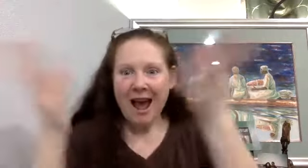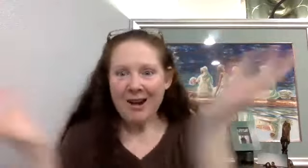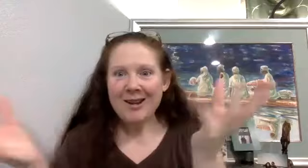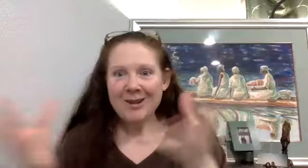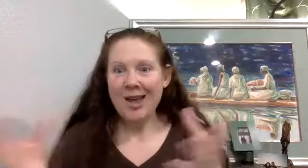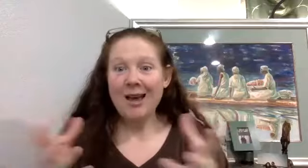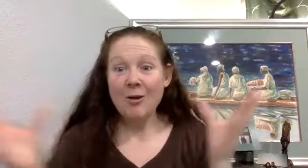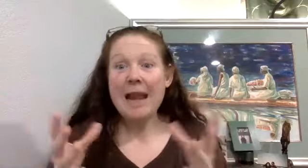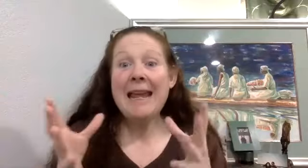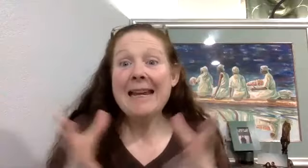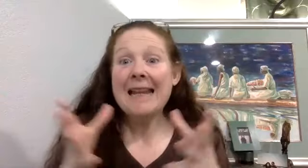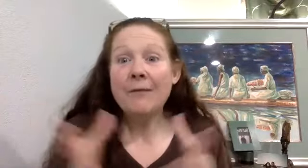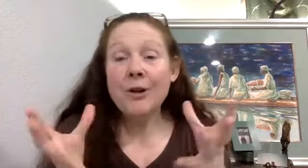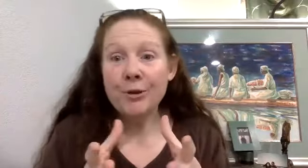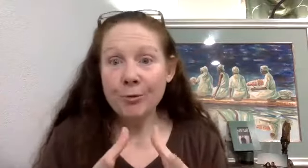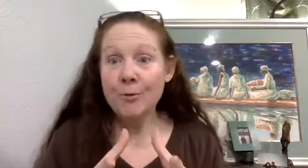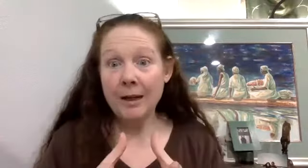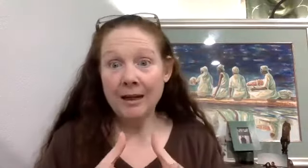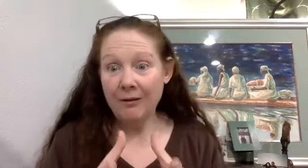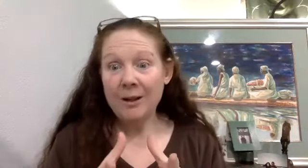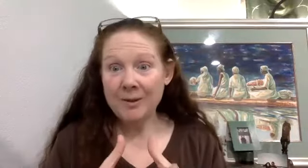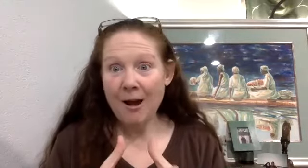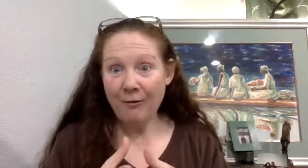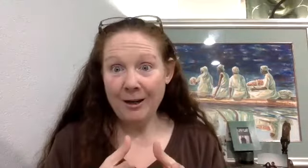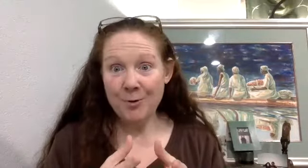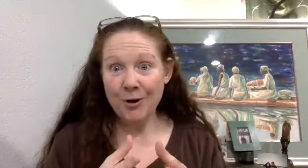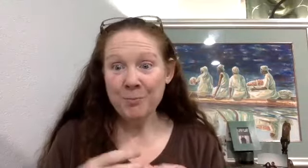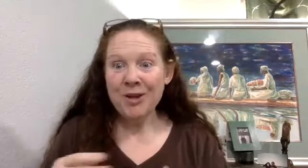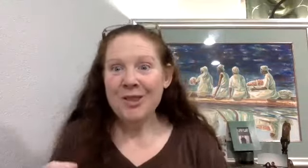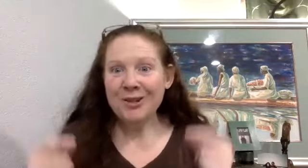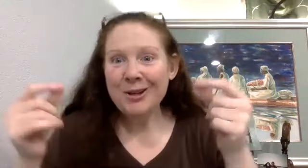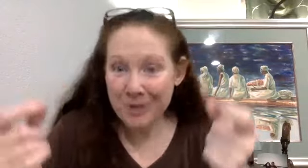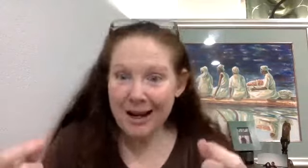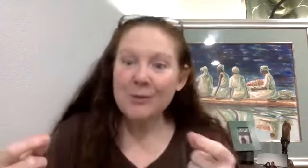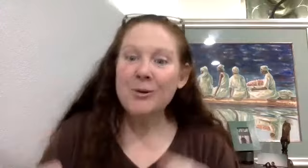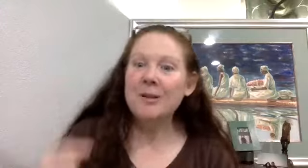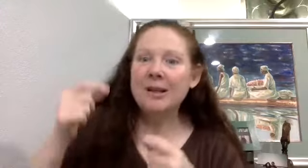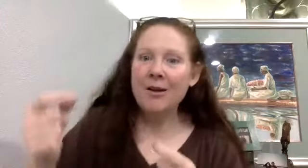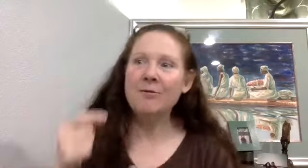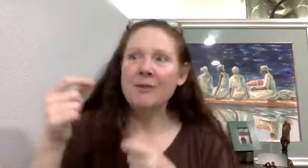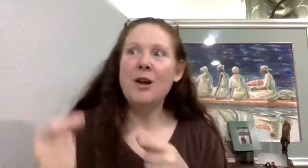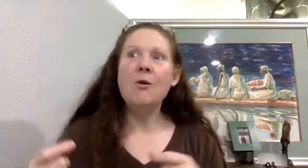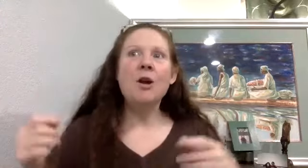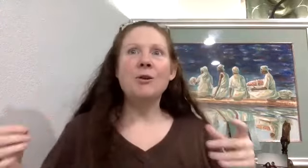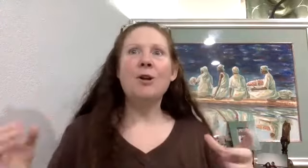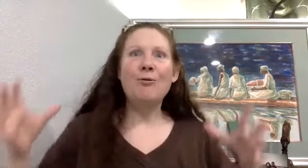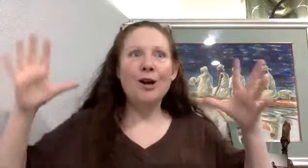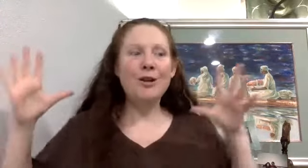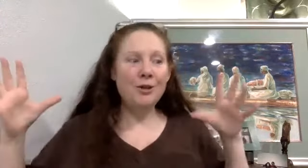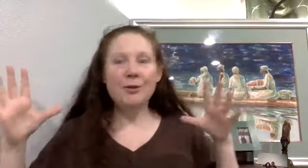How did I enter that? He doesn't have to go through it even himself anymore. There's somebody else who can tell the physio. So what I want you to do is